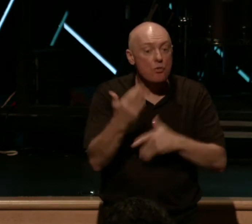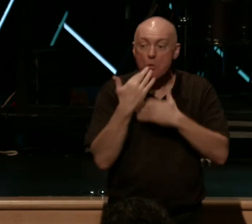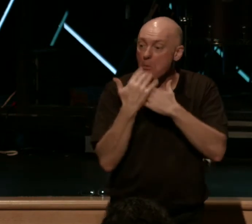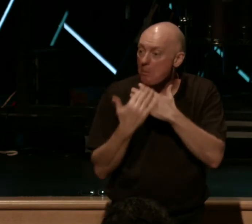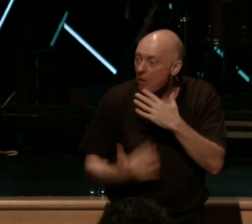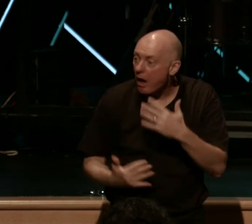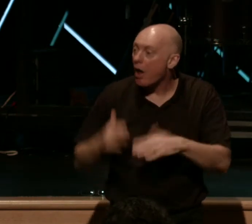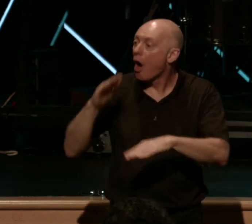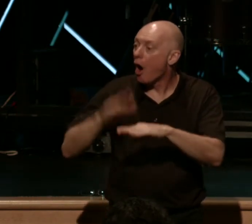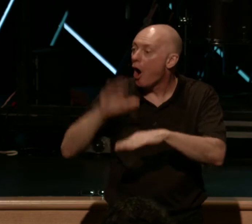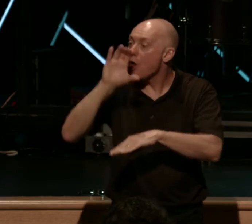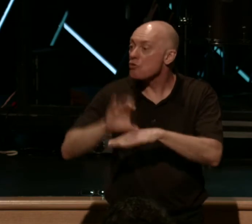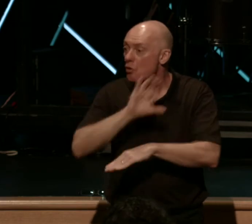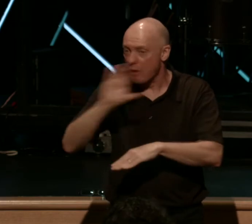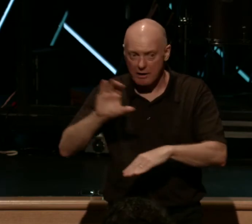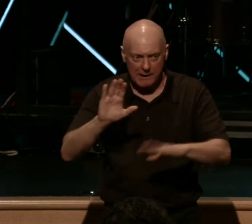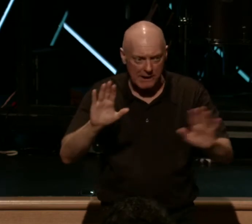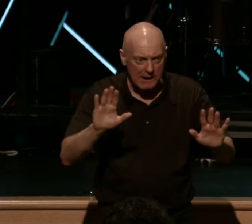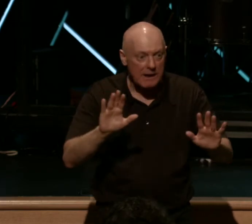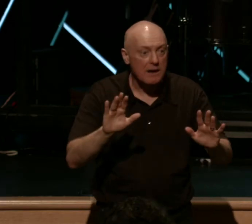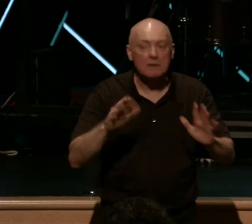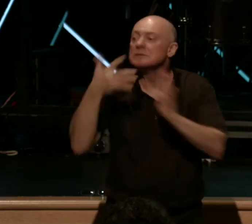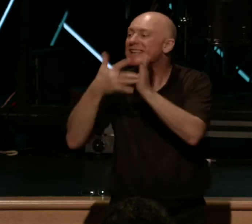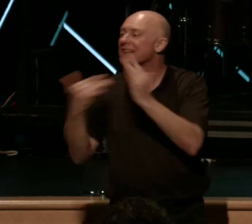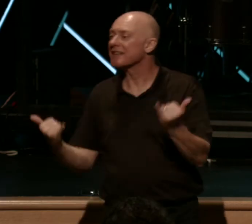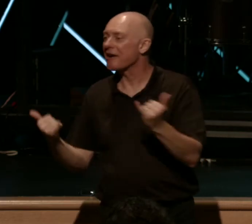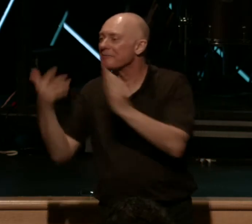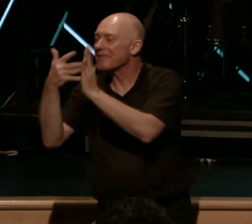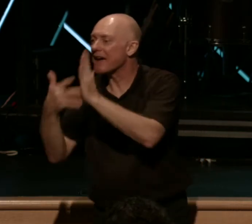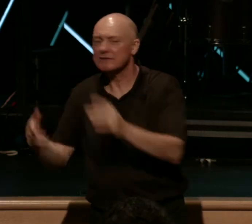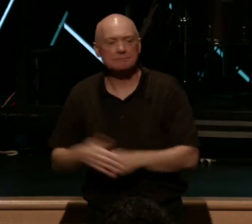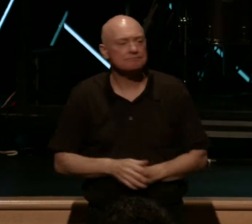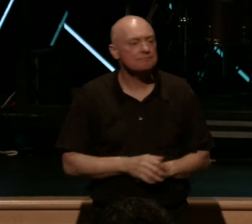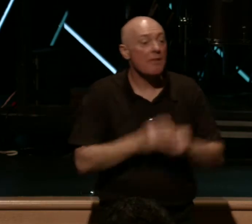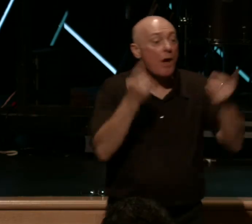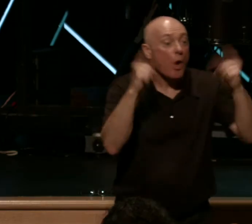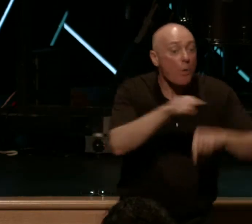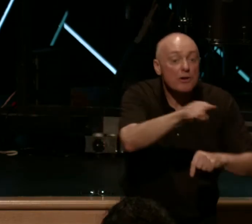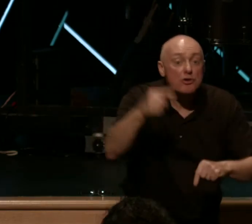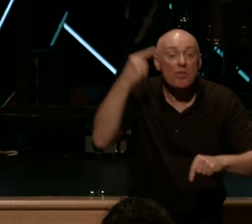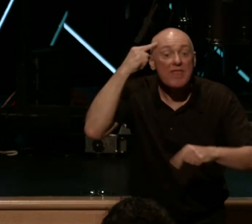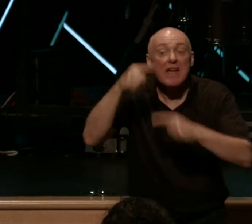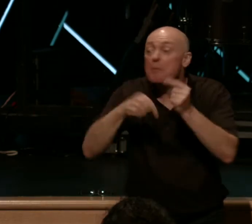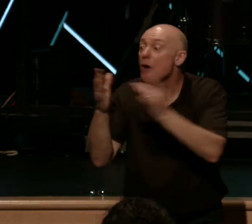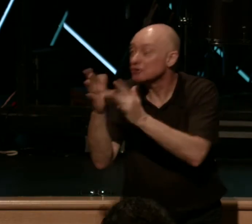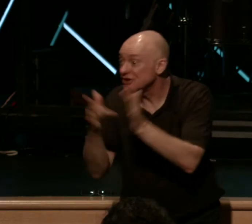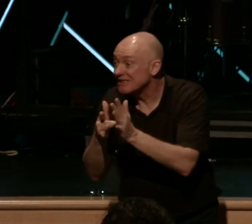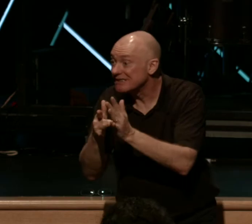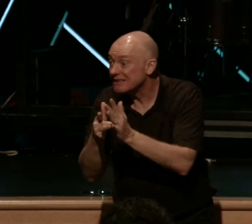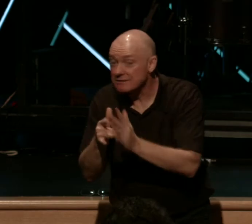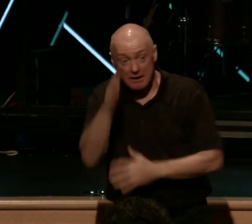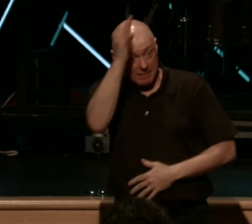on the cross. I want to give you a pop quiz tonight. When you think of Jesus the man in the Gospels,